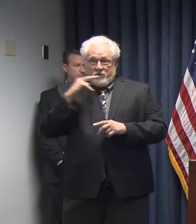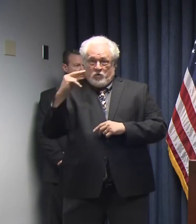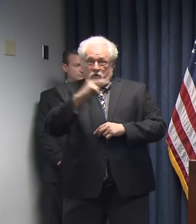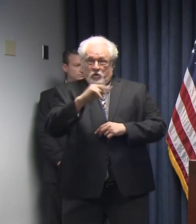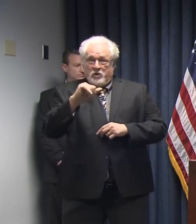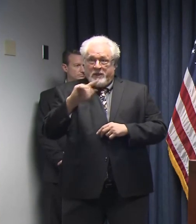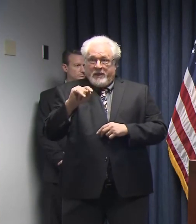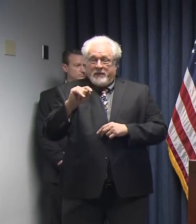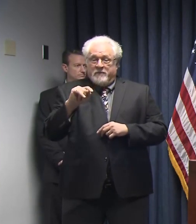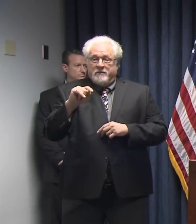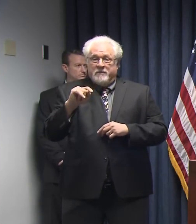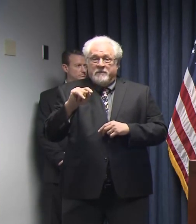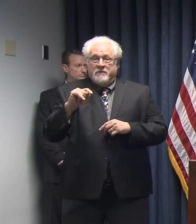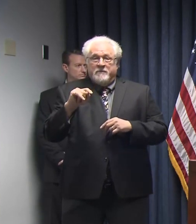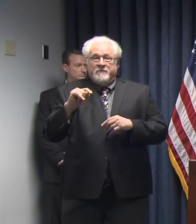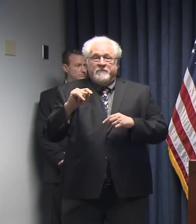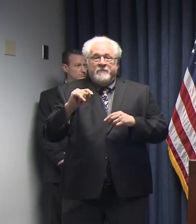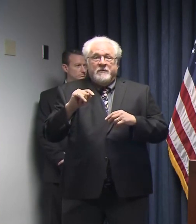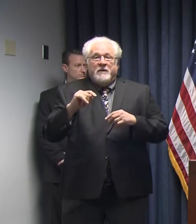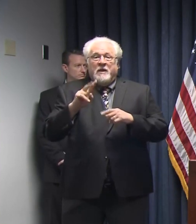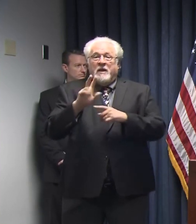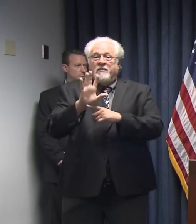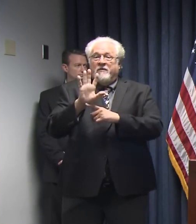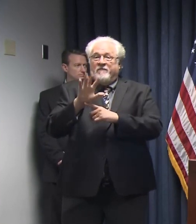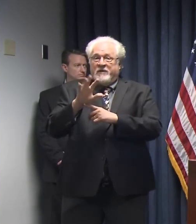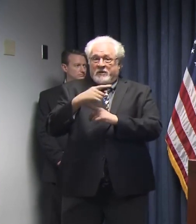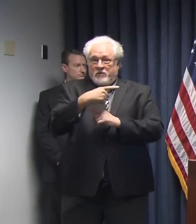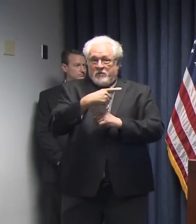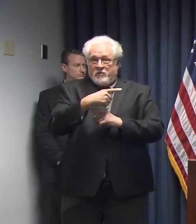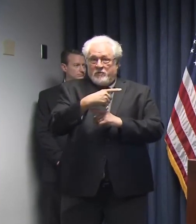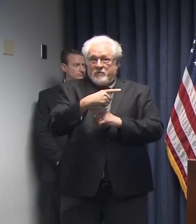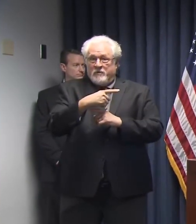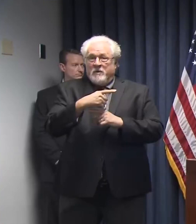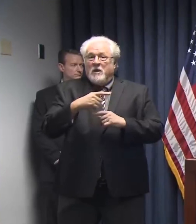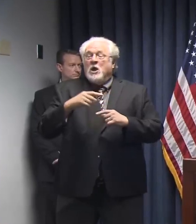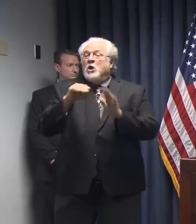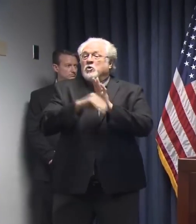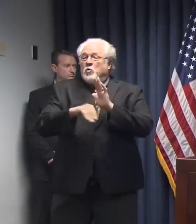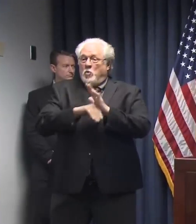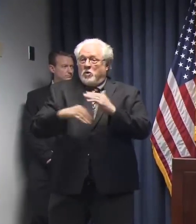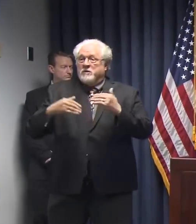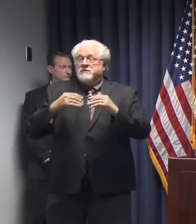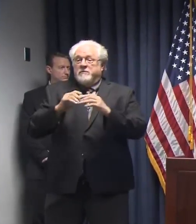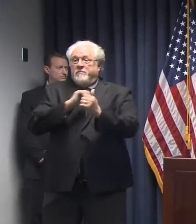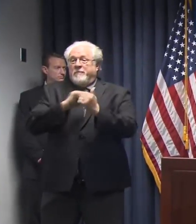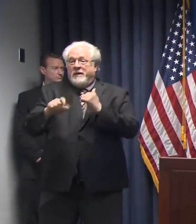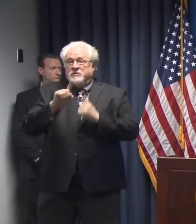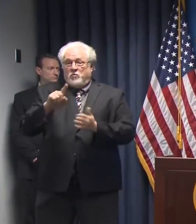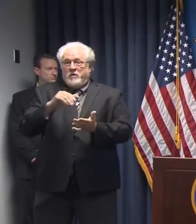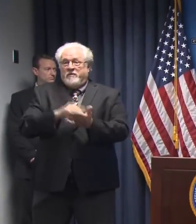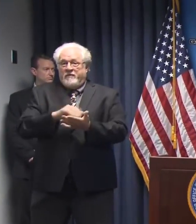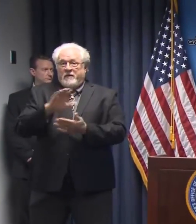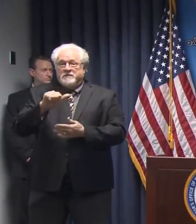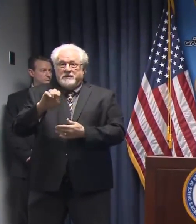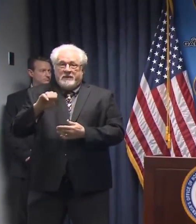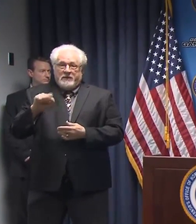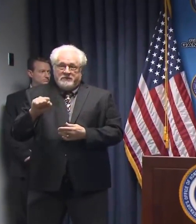video monitor here, that New Orleans has surpassed 1,000 cases.